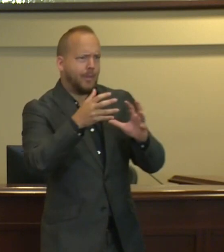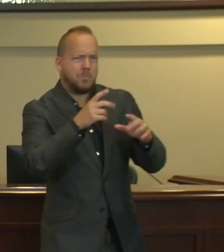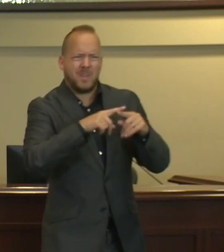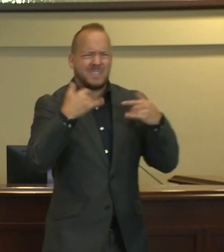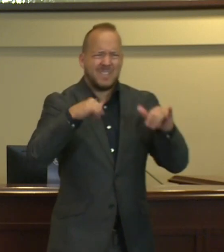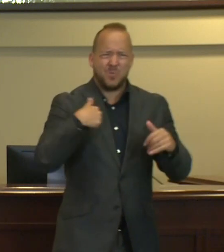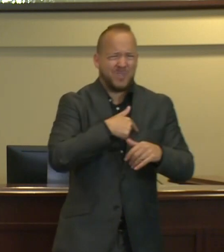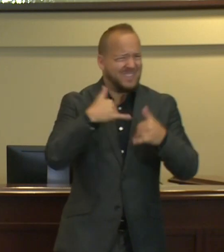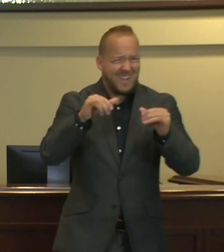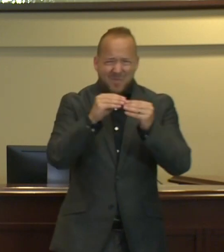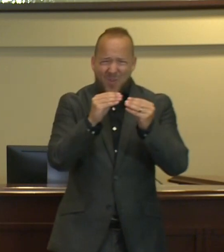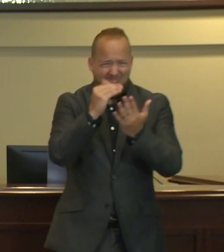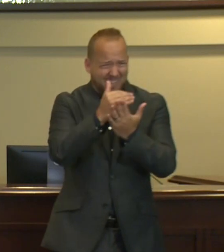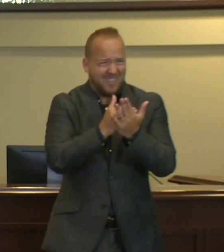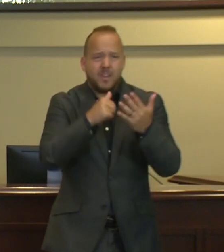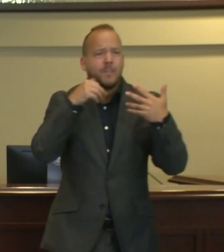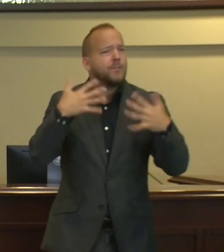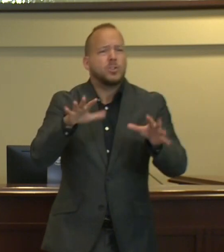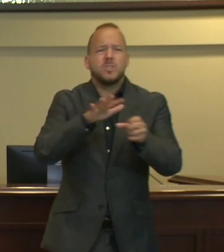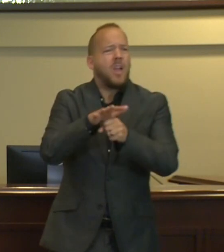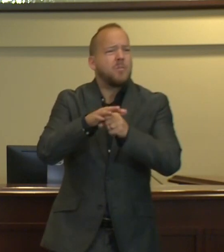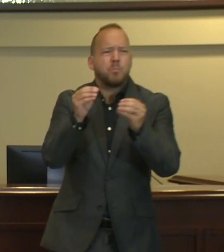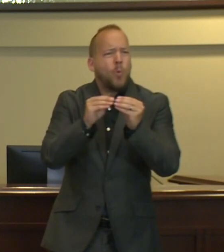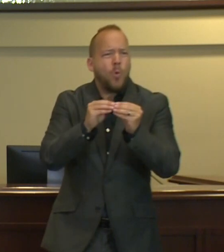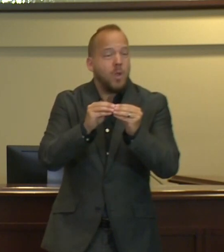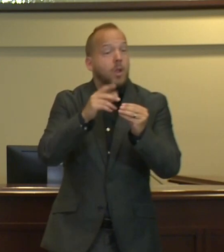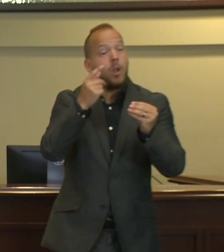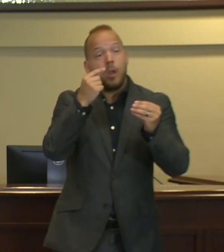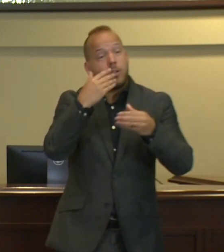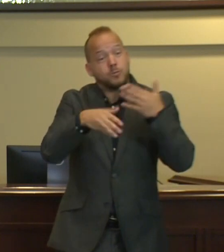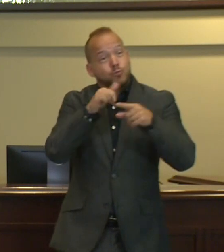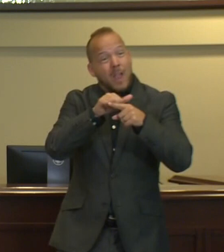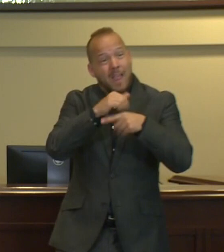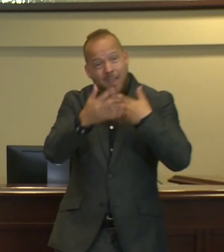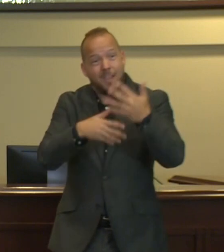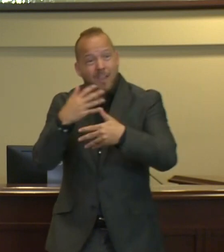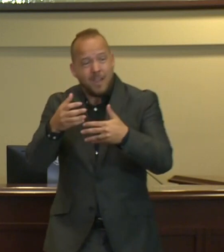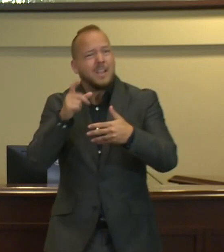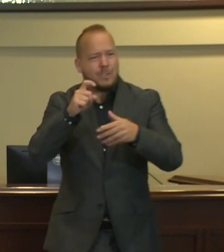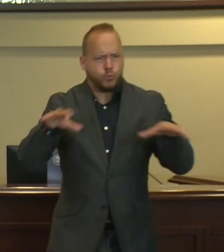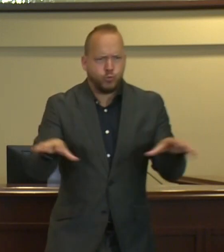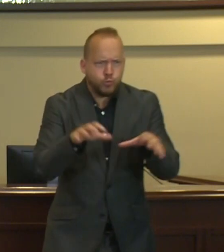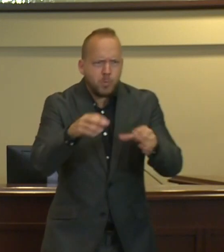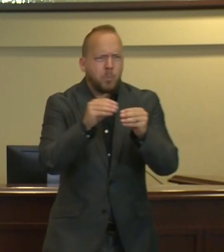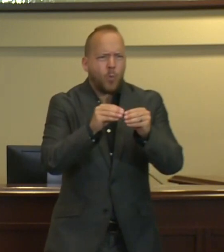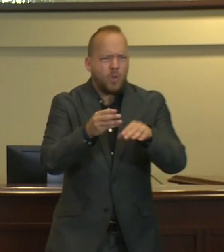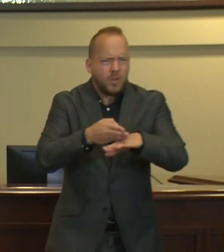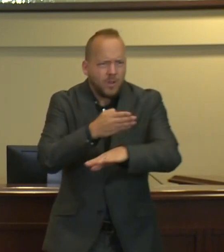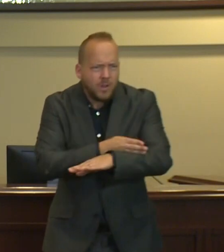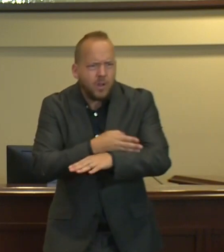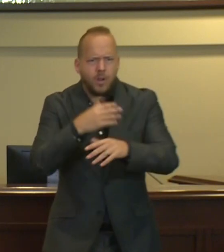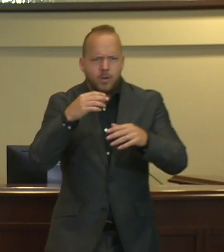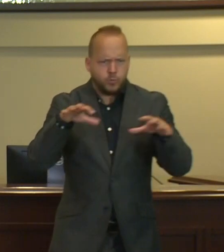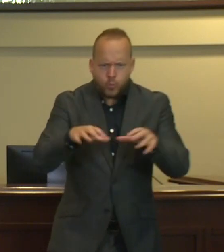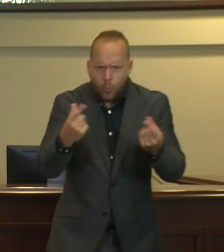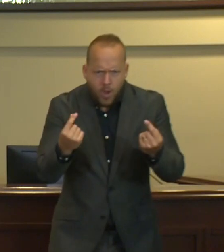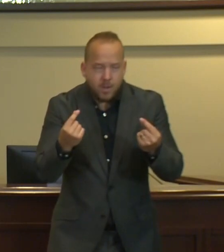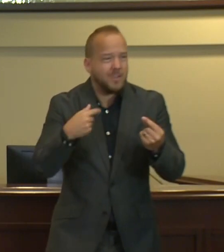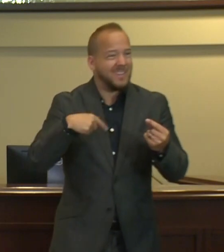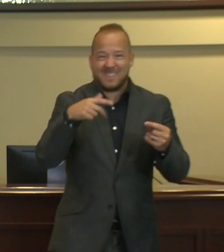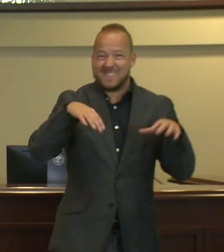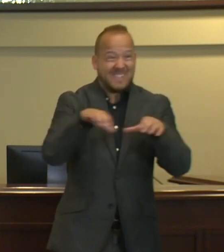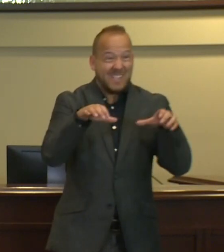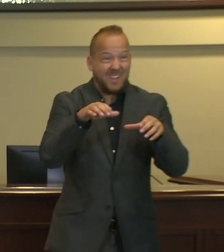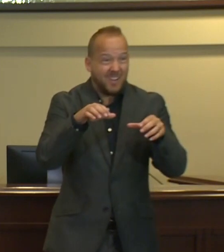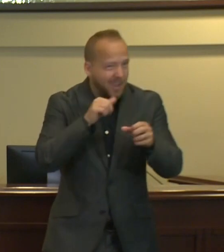And one single office within our City structure can't do this alone. There must be a collective acknowledgment of the pain and trauma